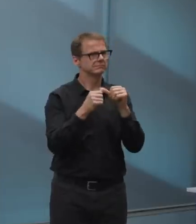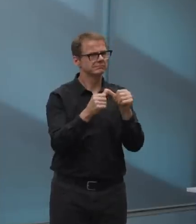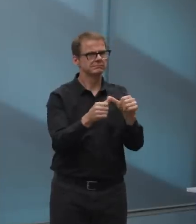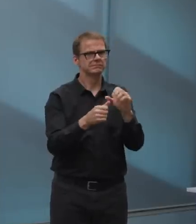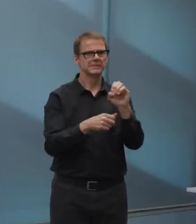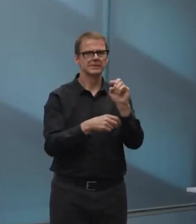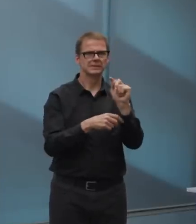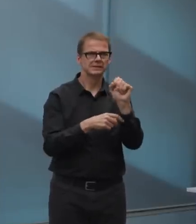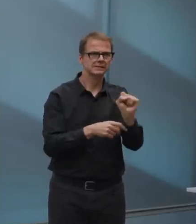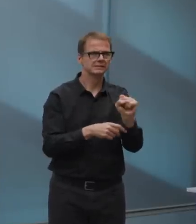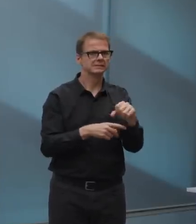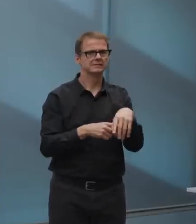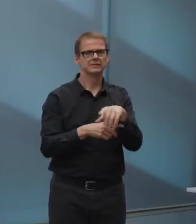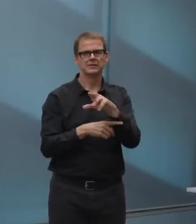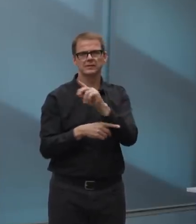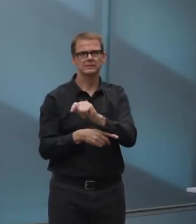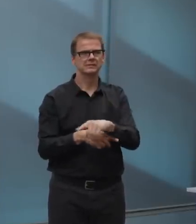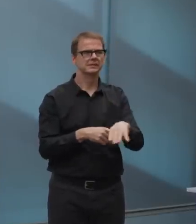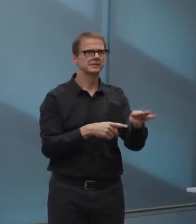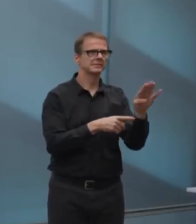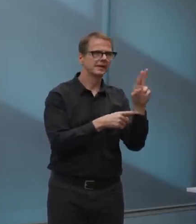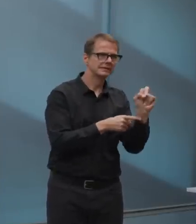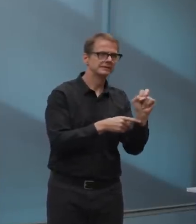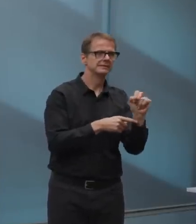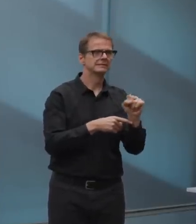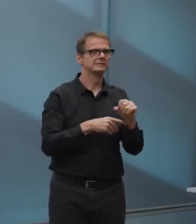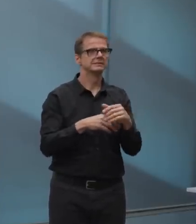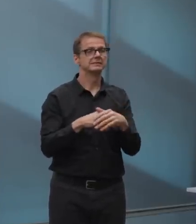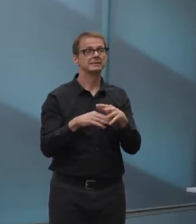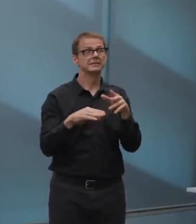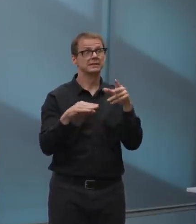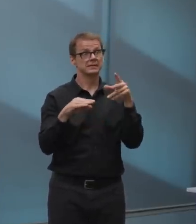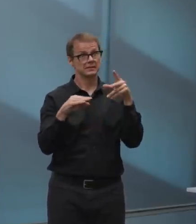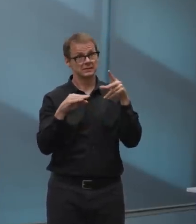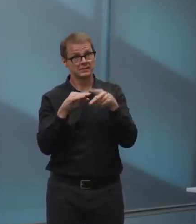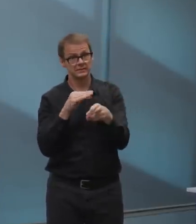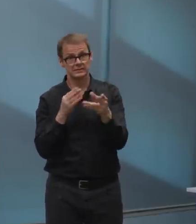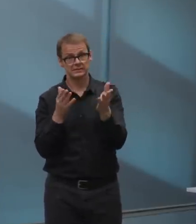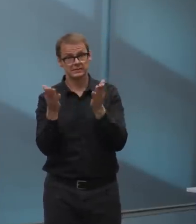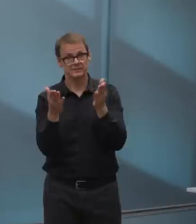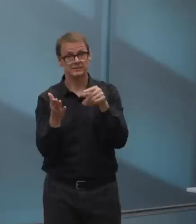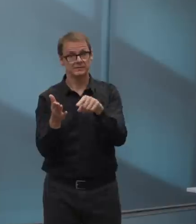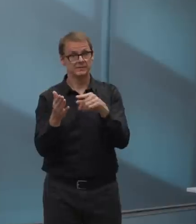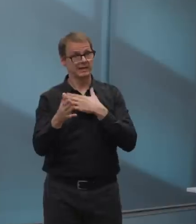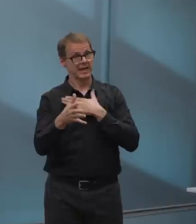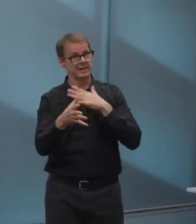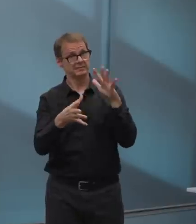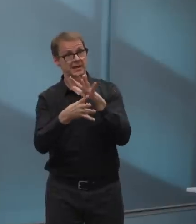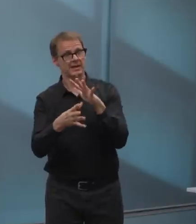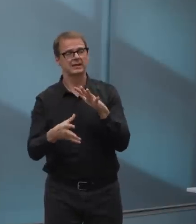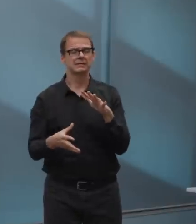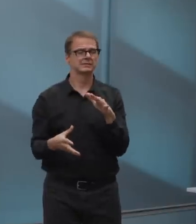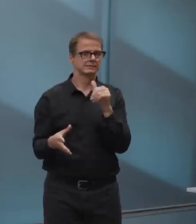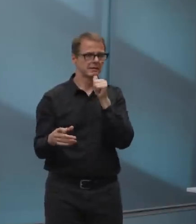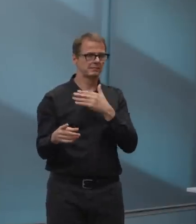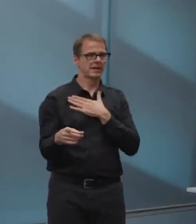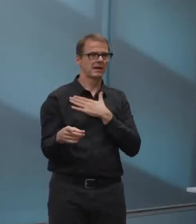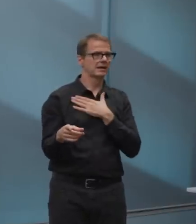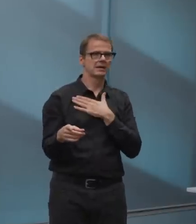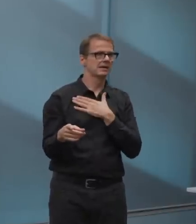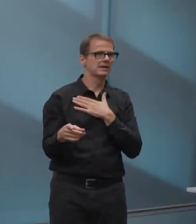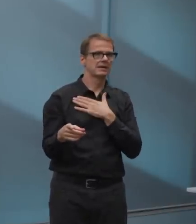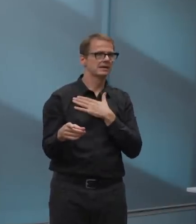contemplate cuts to public transit, just to be clear. Thank you. We'll go next to Jeremy Thompson in the room. Go ahead, Jeremy.